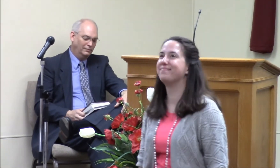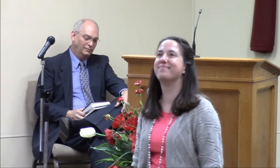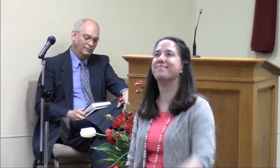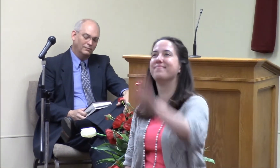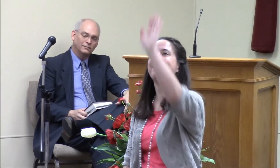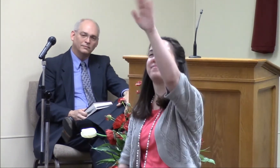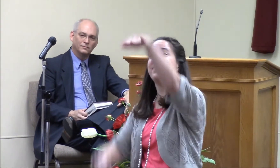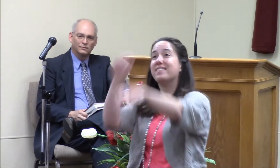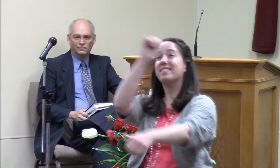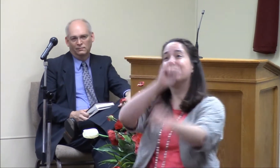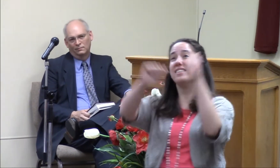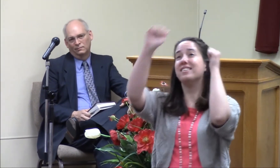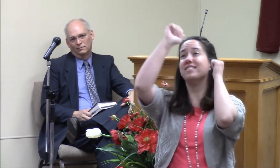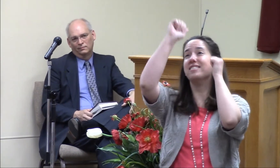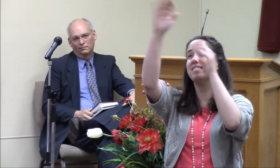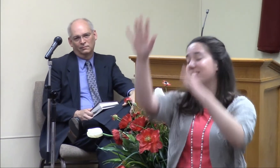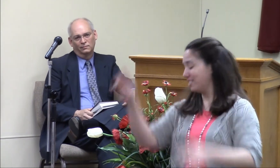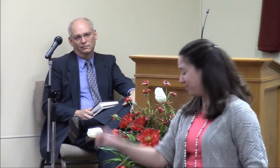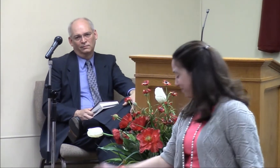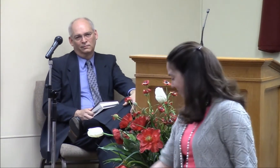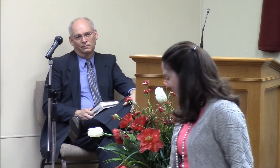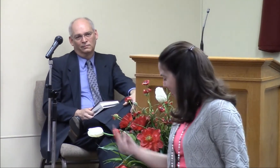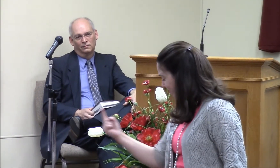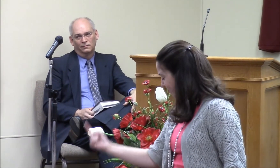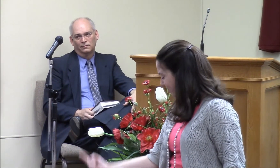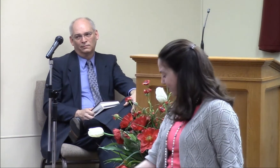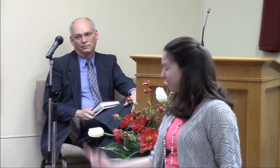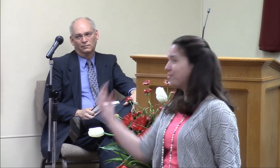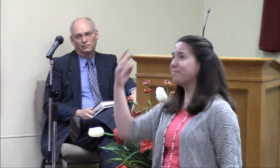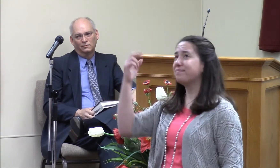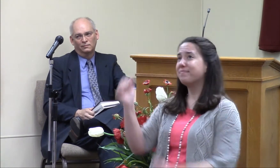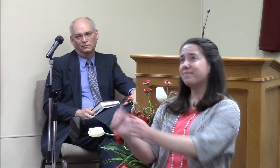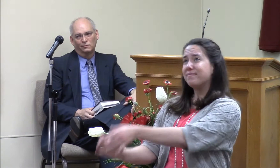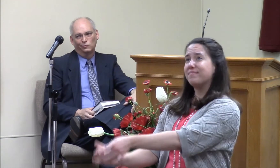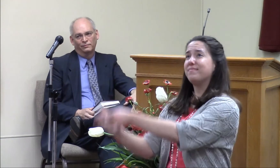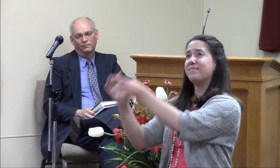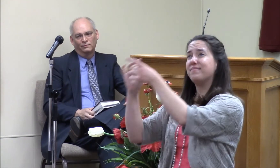Father this one's with me